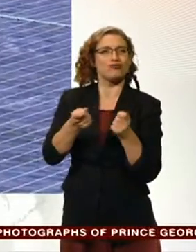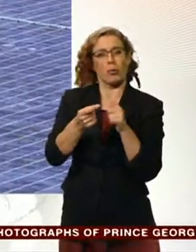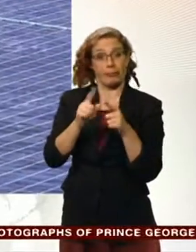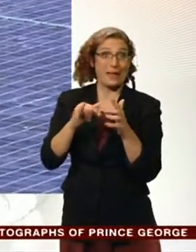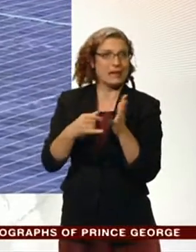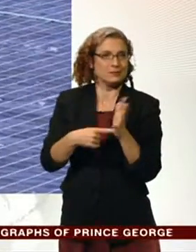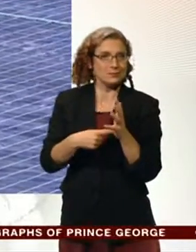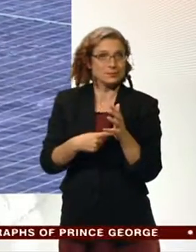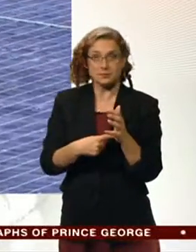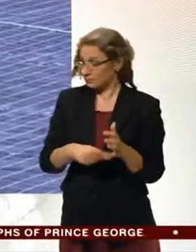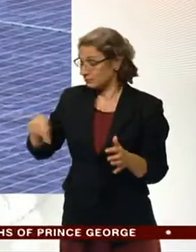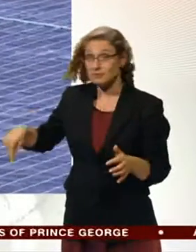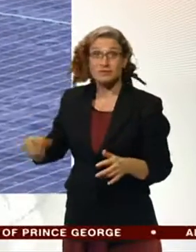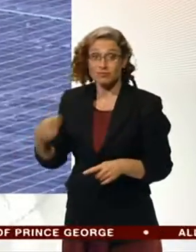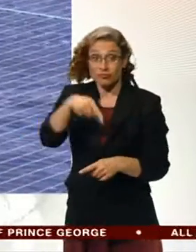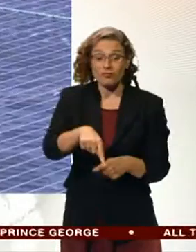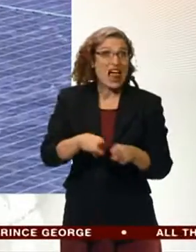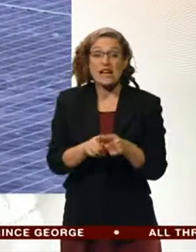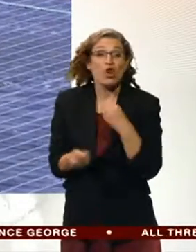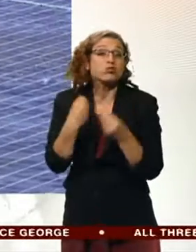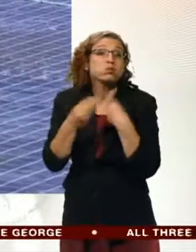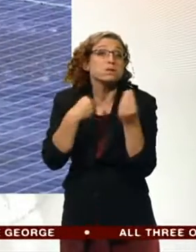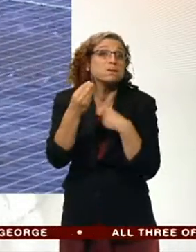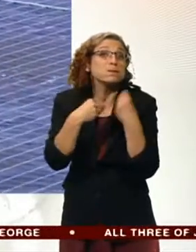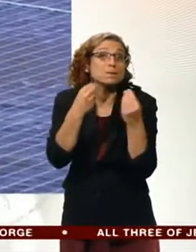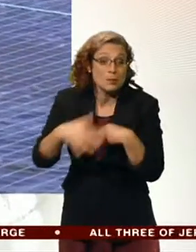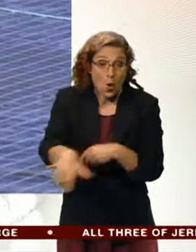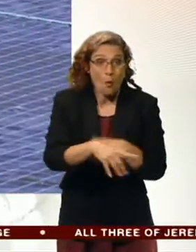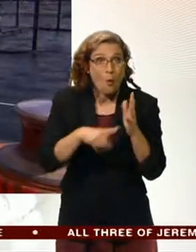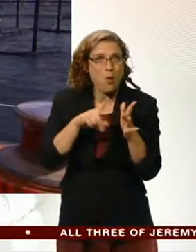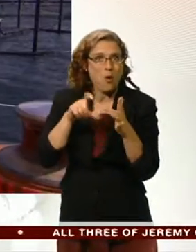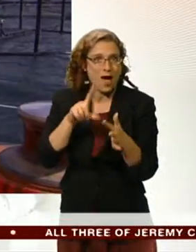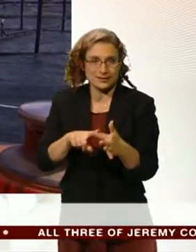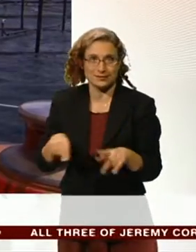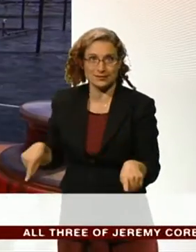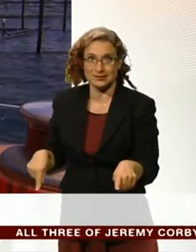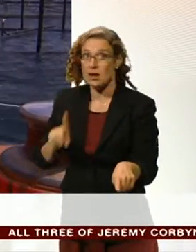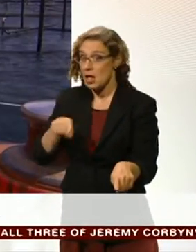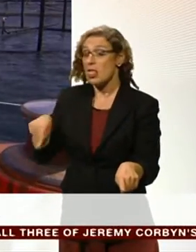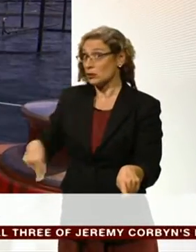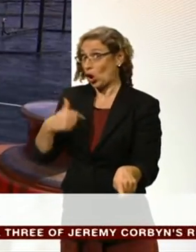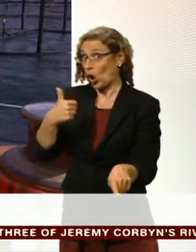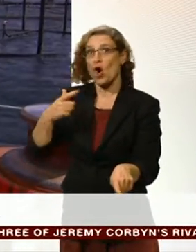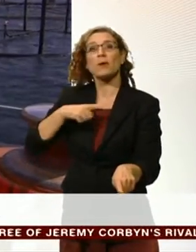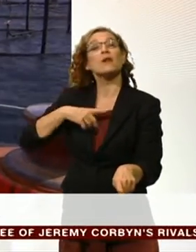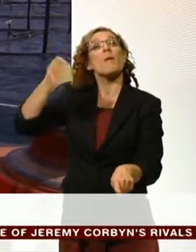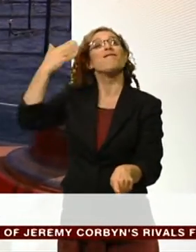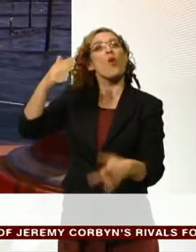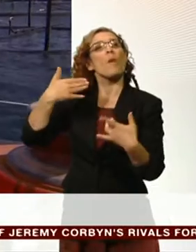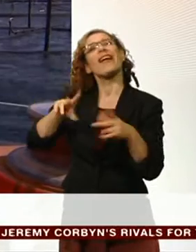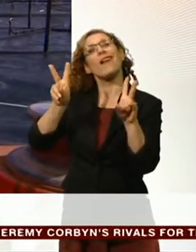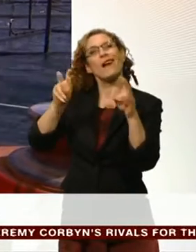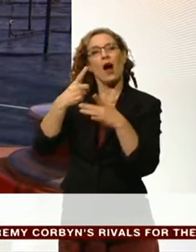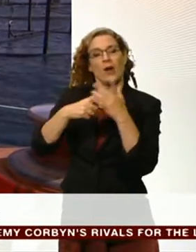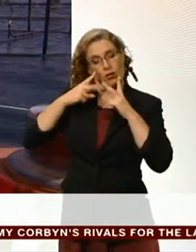cages, they're just having a feast. It's like a kind of midnight feast and put all this food out for them. This is a commercial scale deployment. What we've done up until now